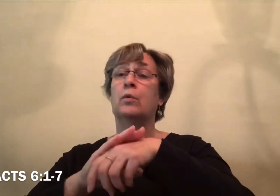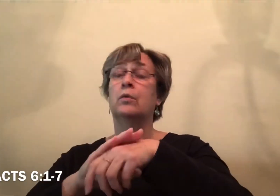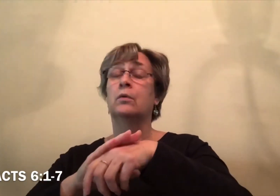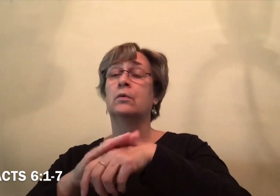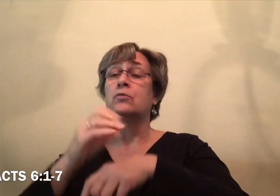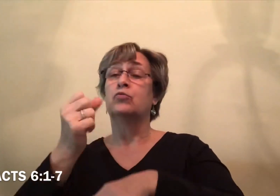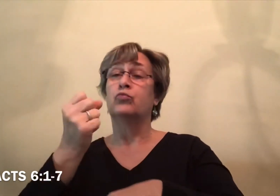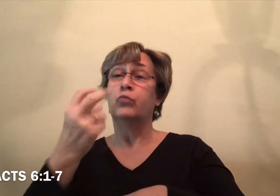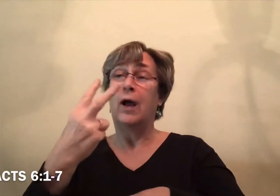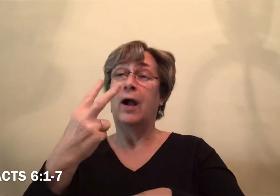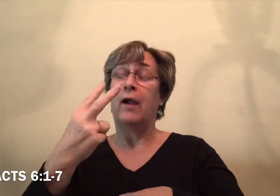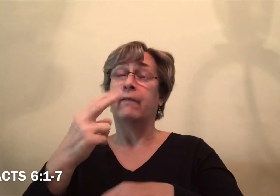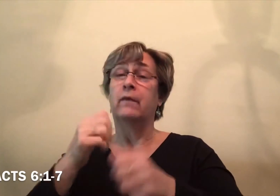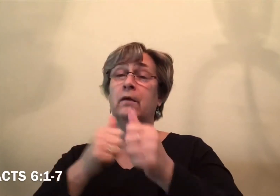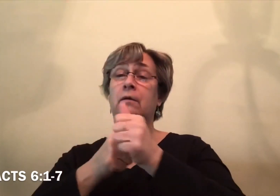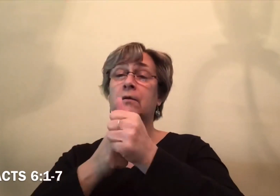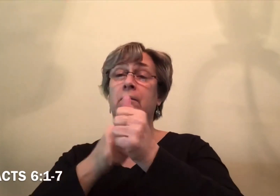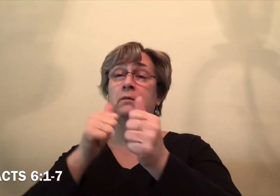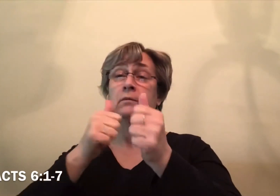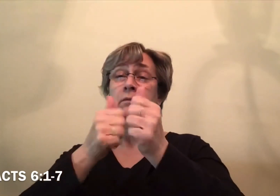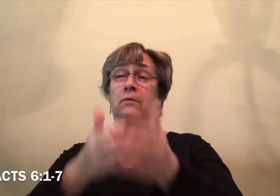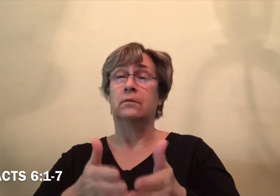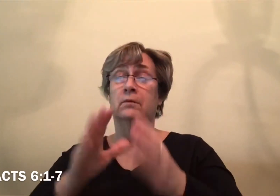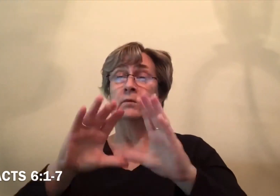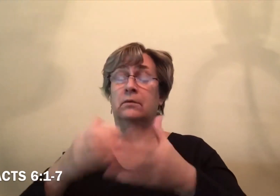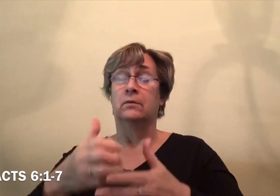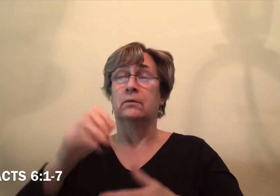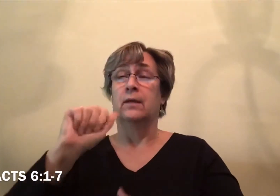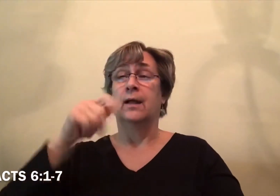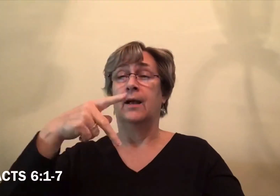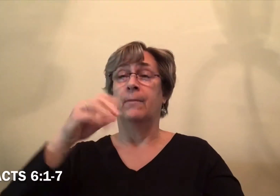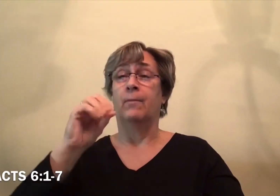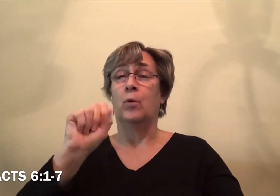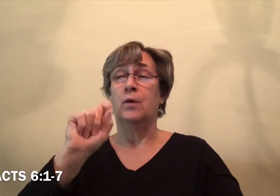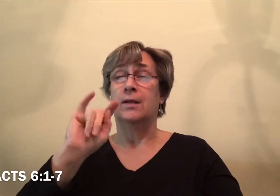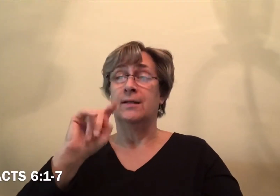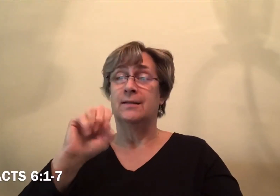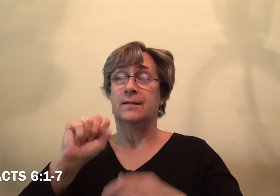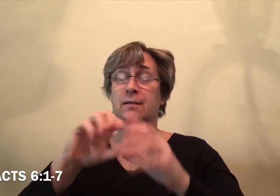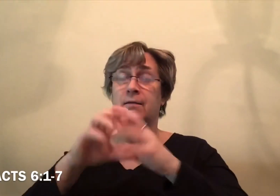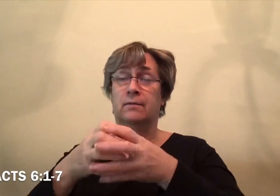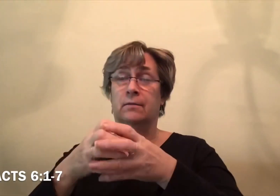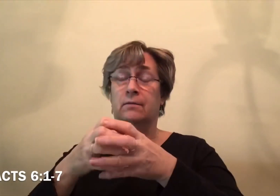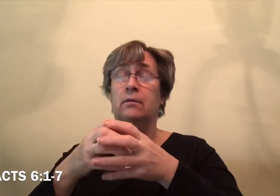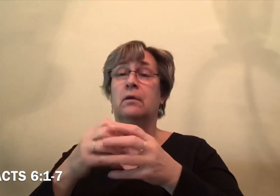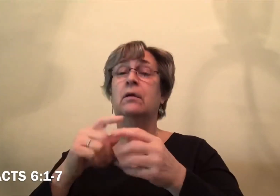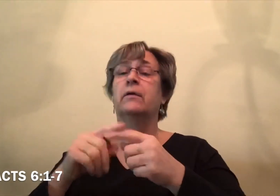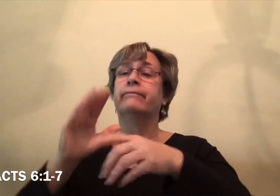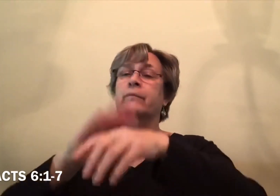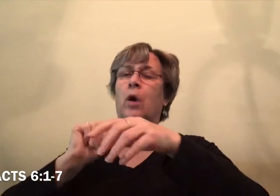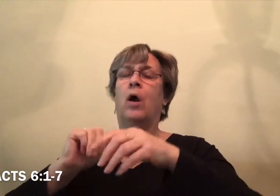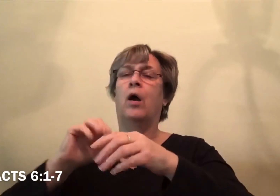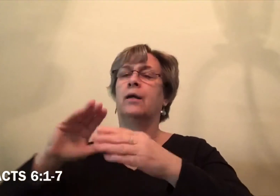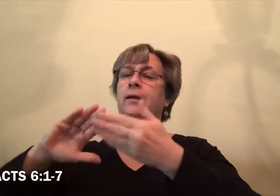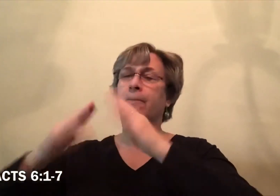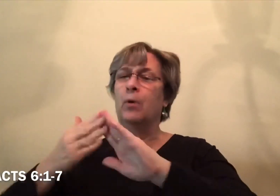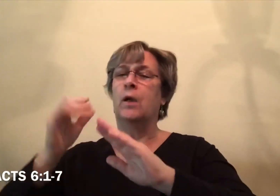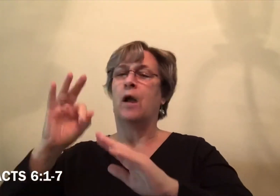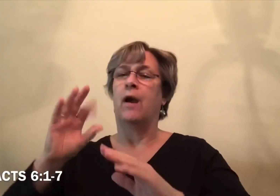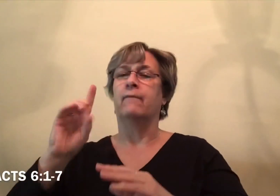So the twelve called together the community of